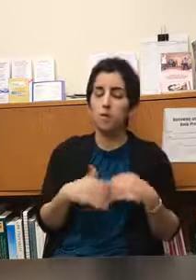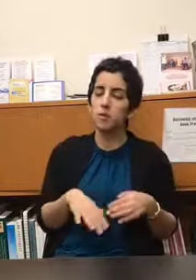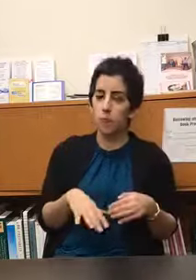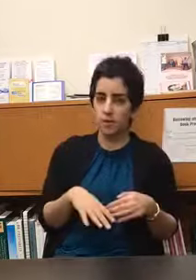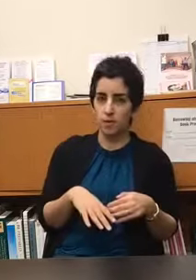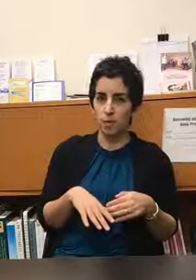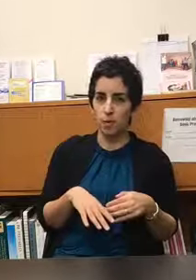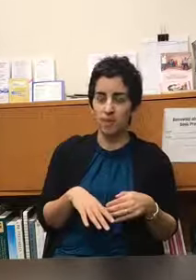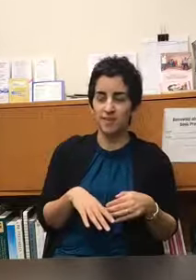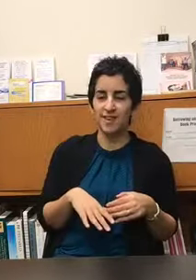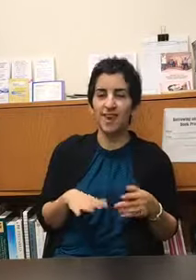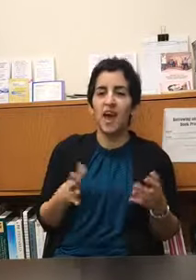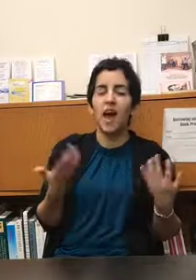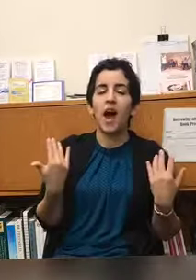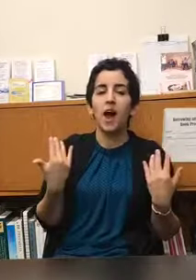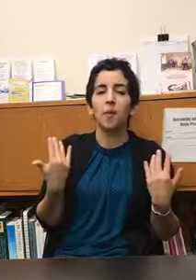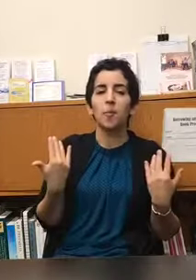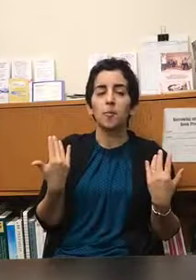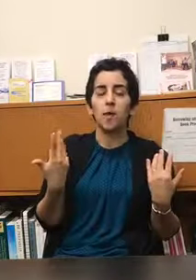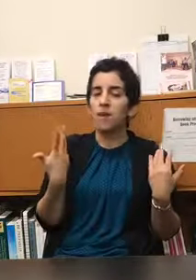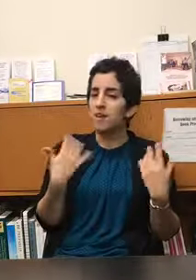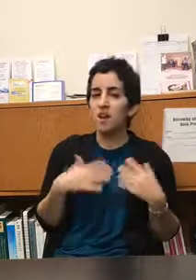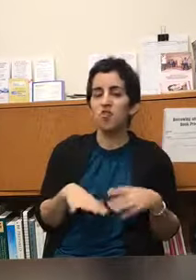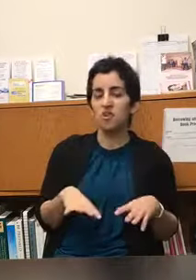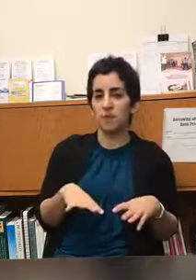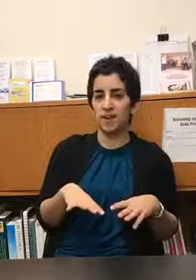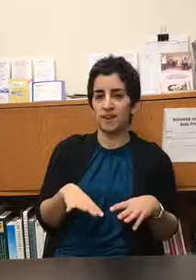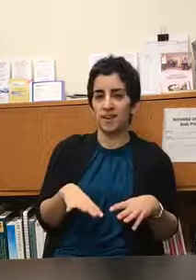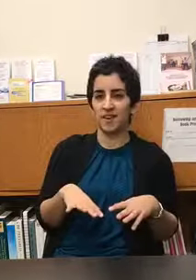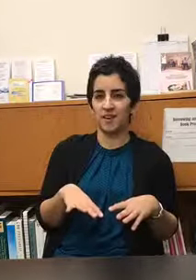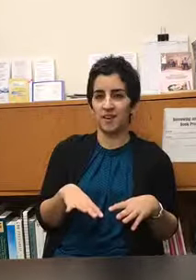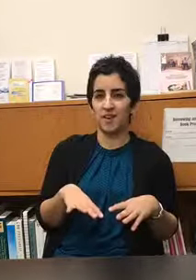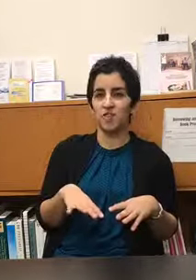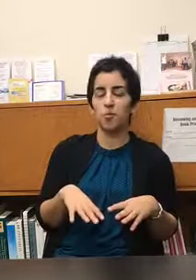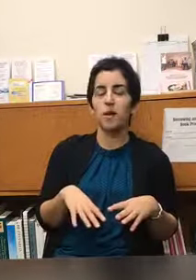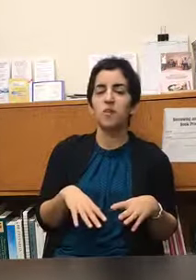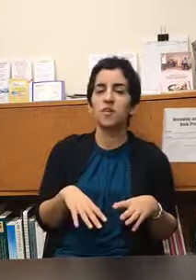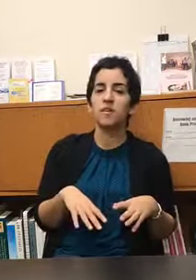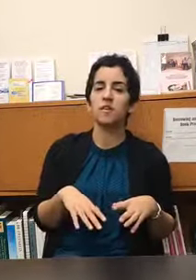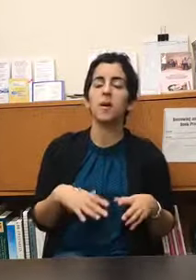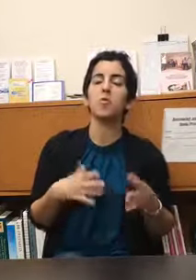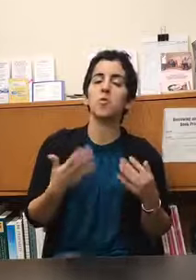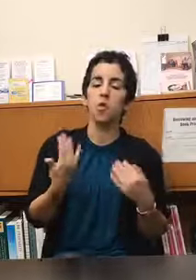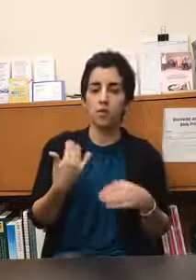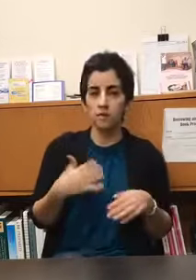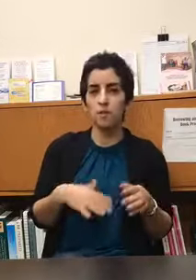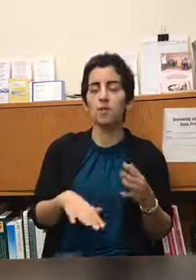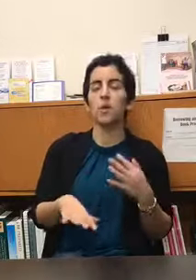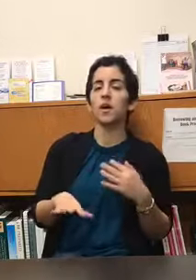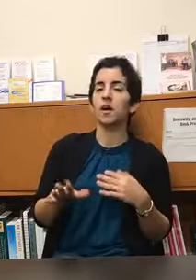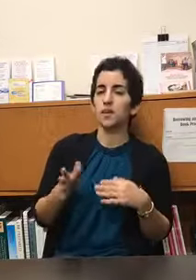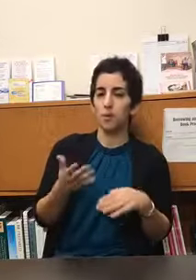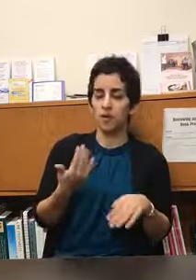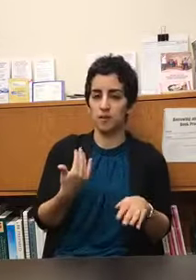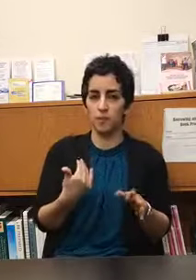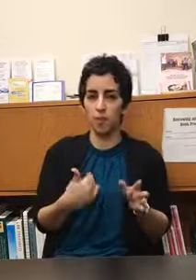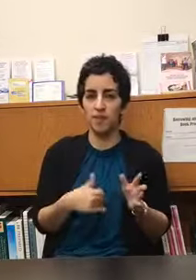with the present moment um non-judgmentally and so mindfulness is about noticing what's going on at the present moment